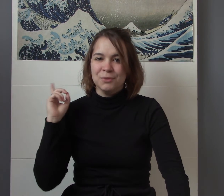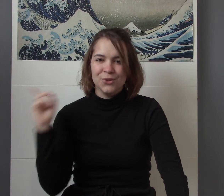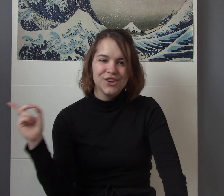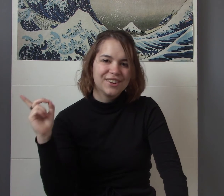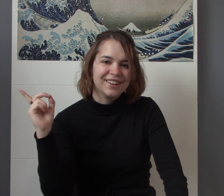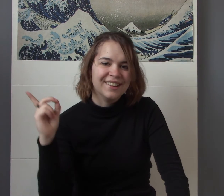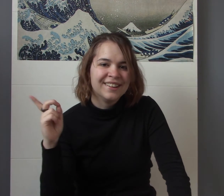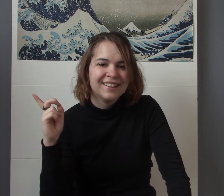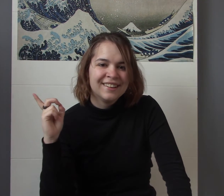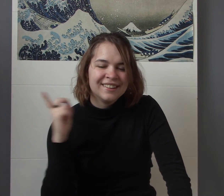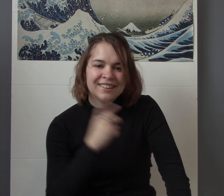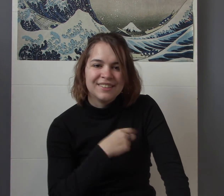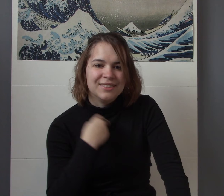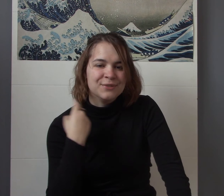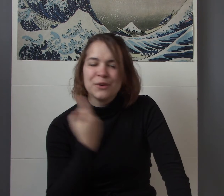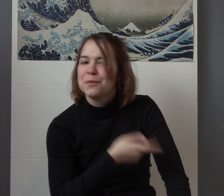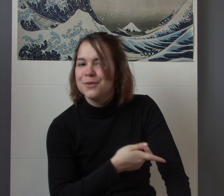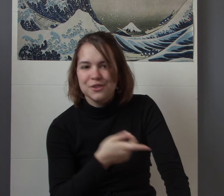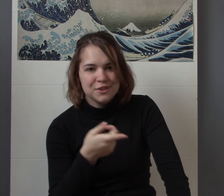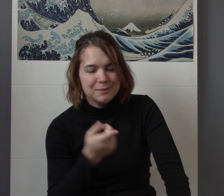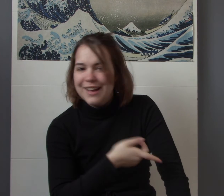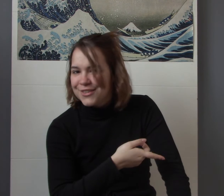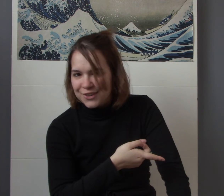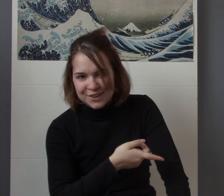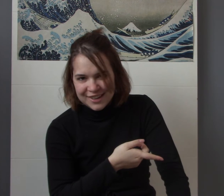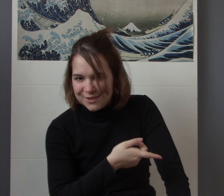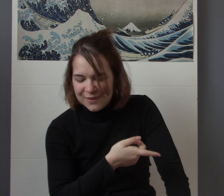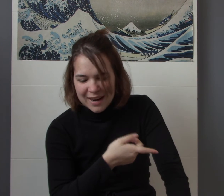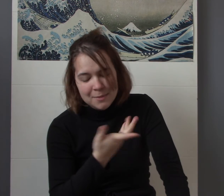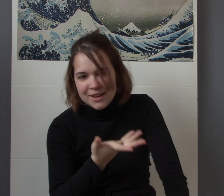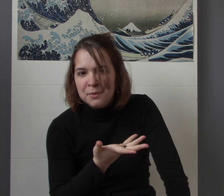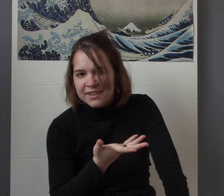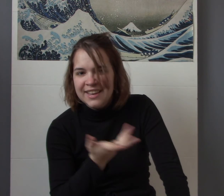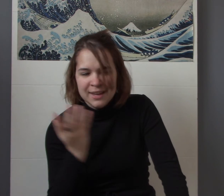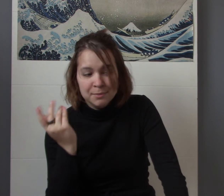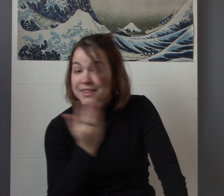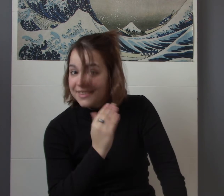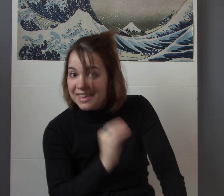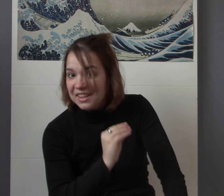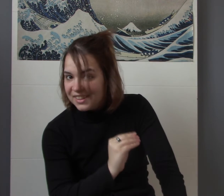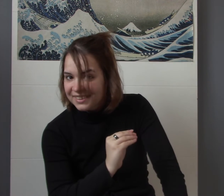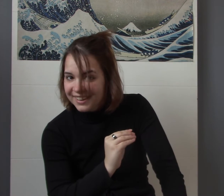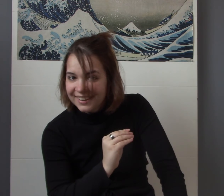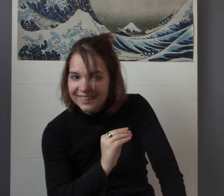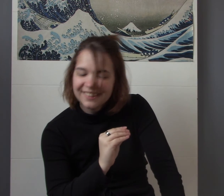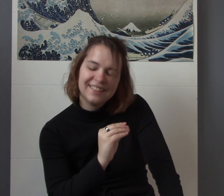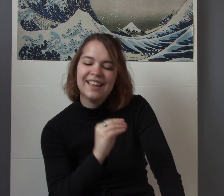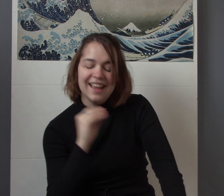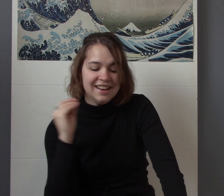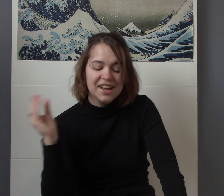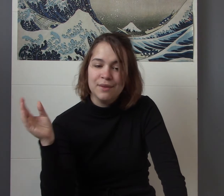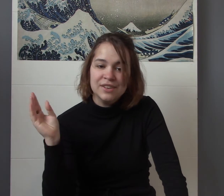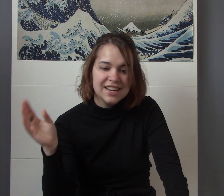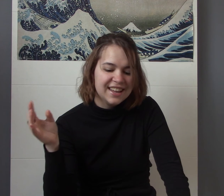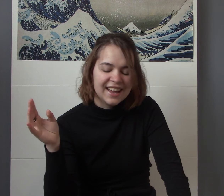Wojira the first fujitsu master couldn't defeat I mean he was a kid but still and not even Nia